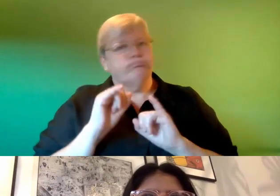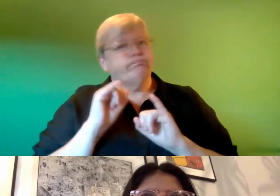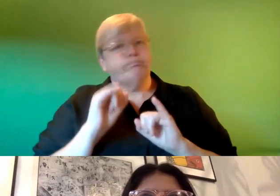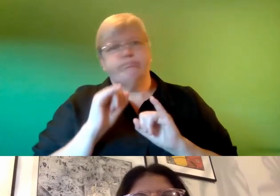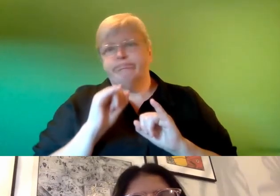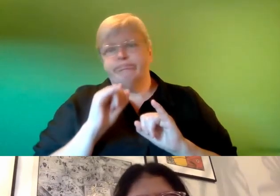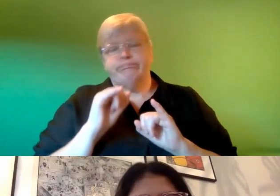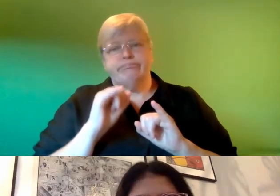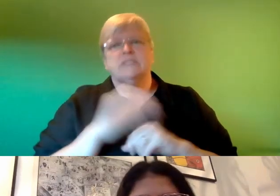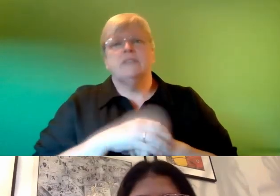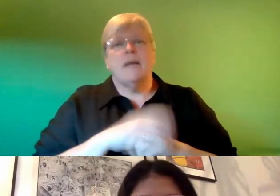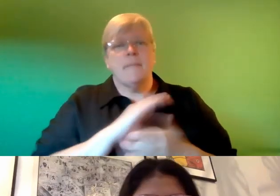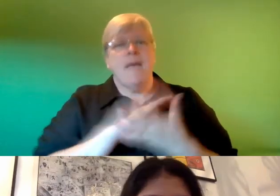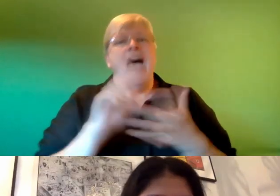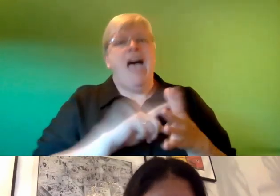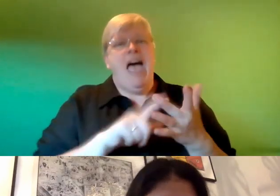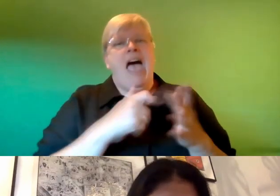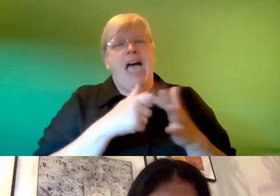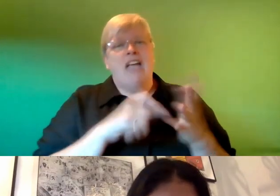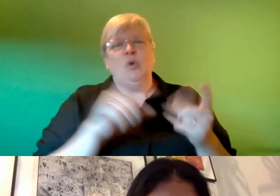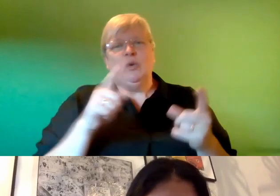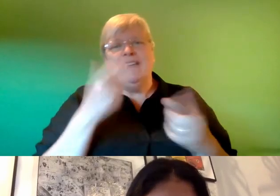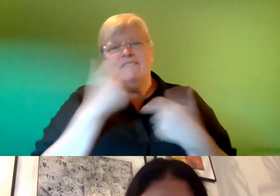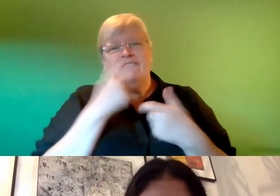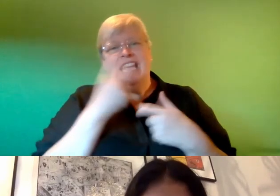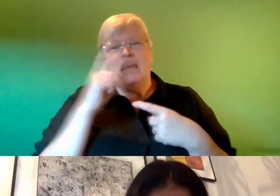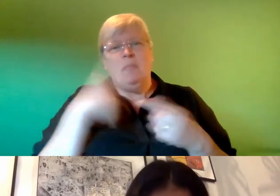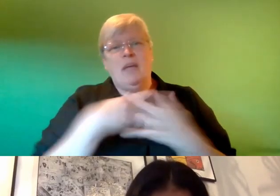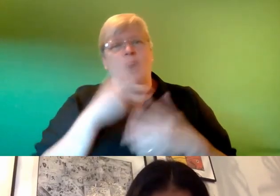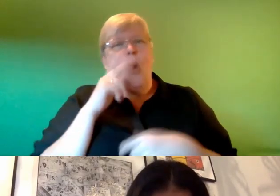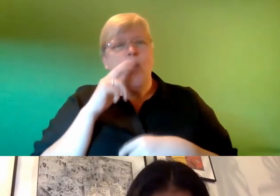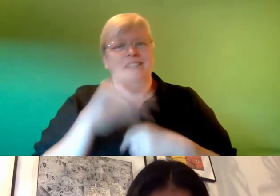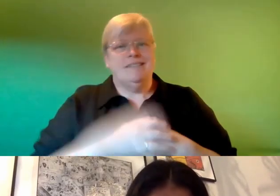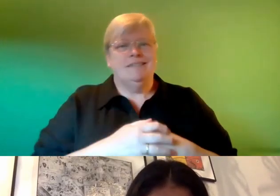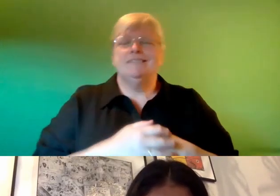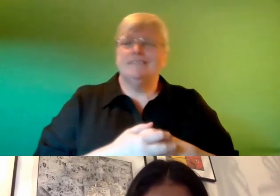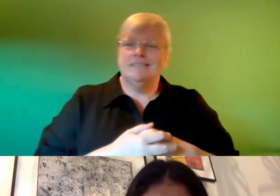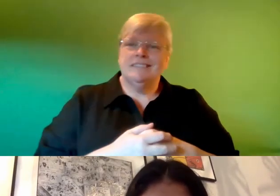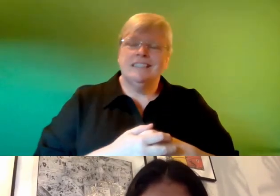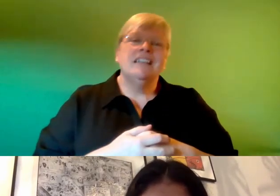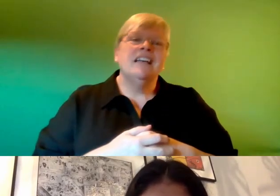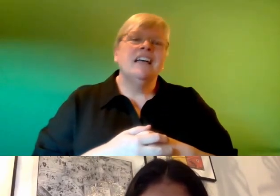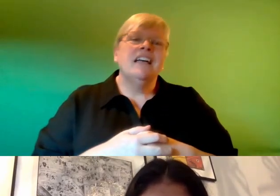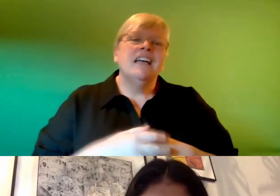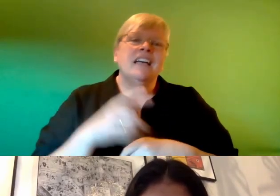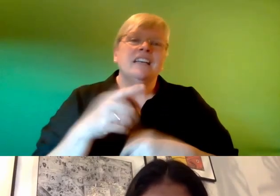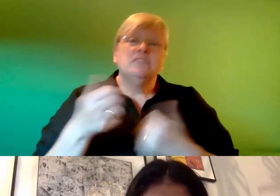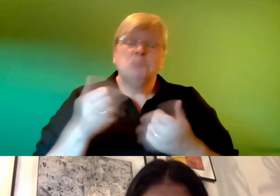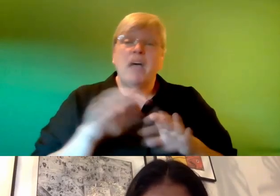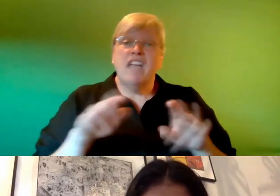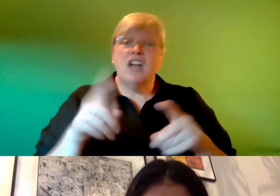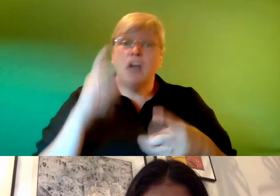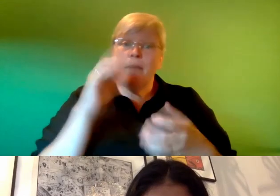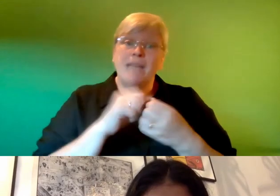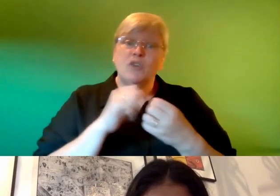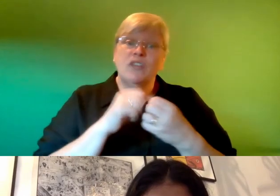is really odd but it's quite funny to read so that's fair i mean isn't it uh is that memories are